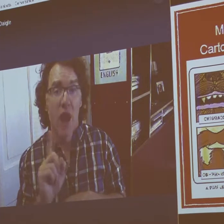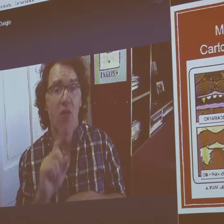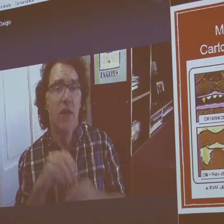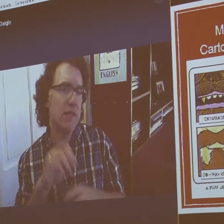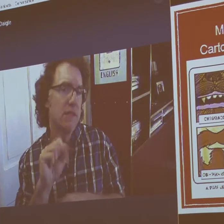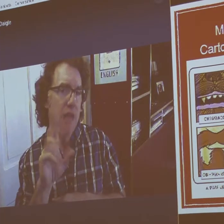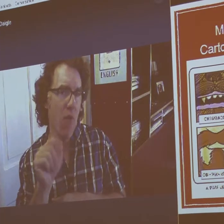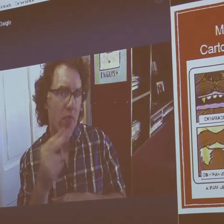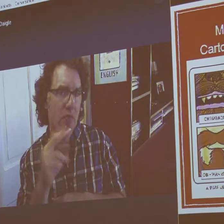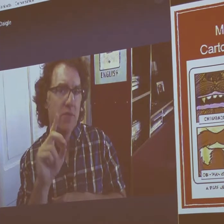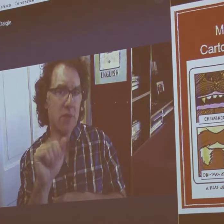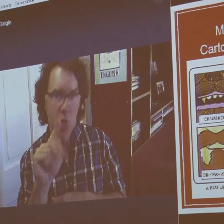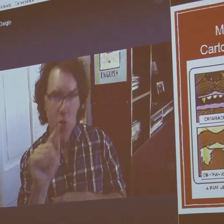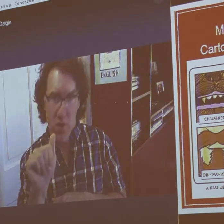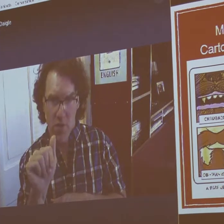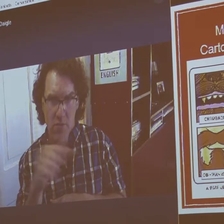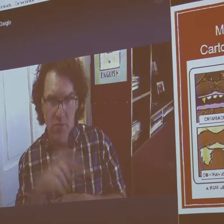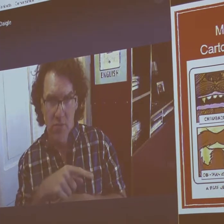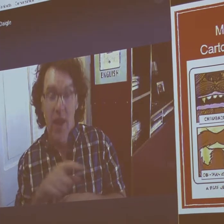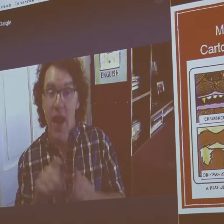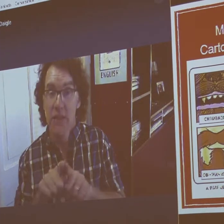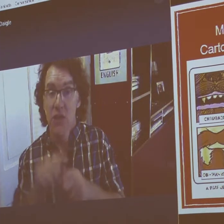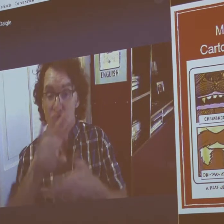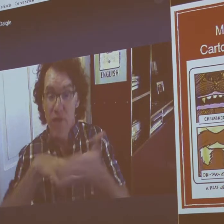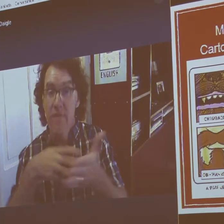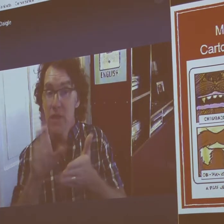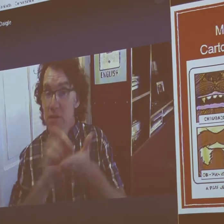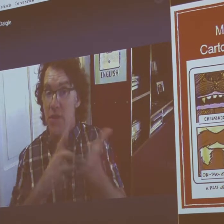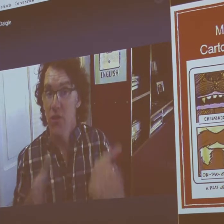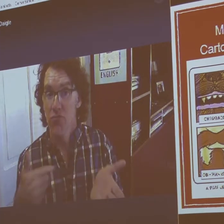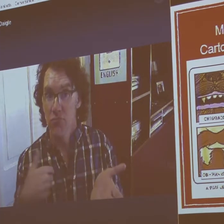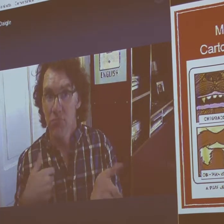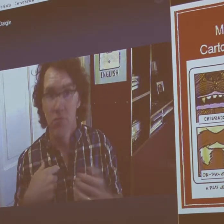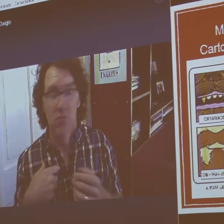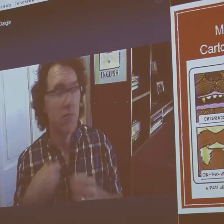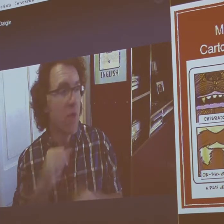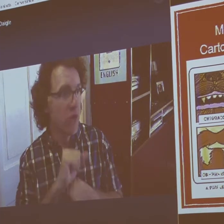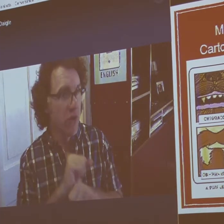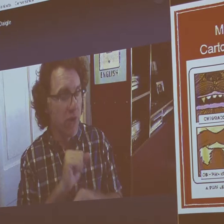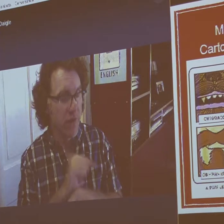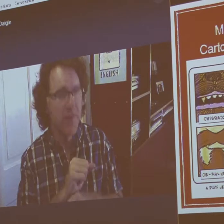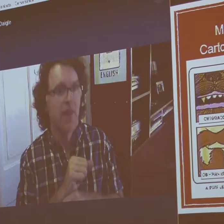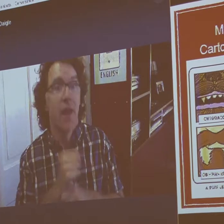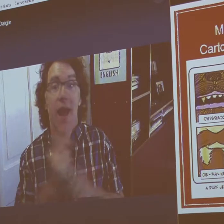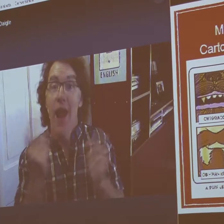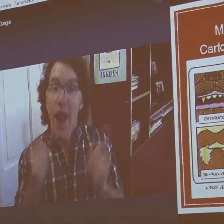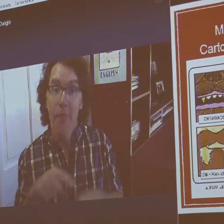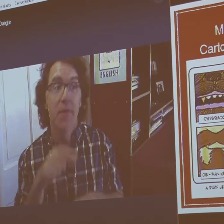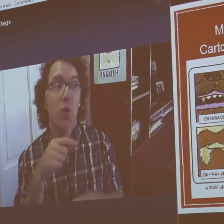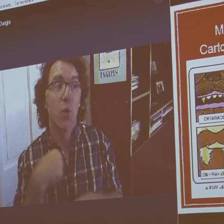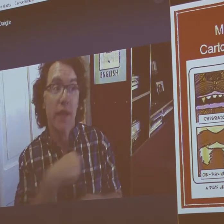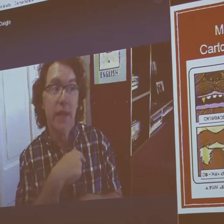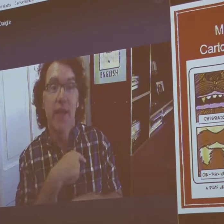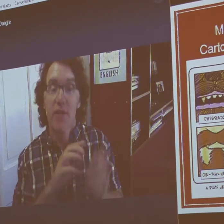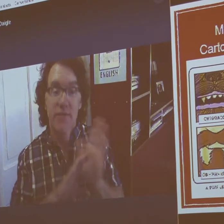services for the deaf. And we lived in South Dakota, and I was a graphic designer at the time.